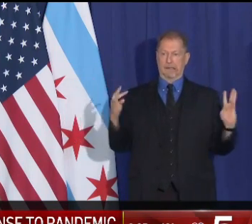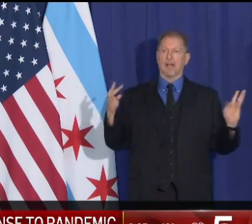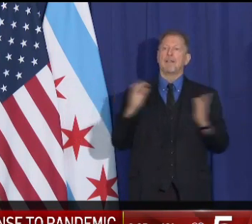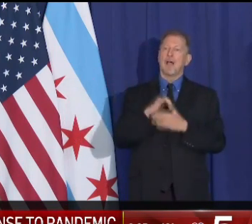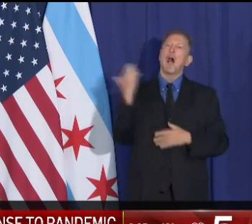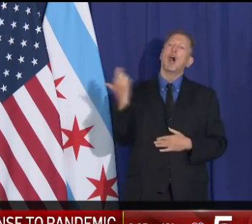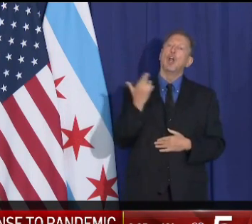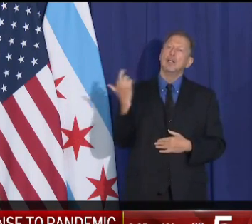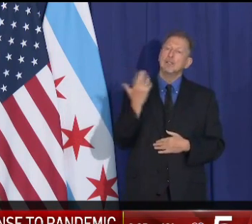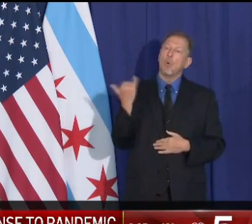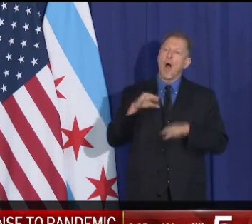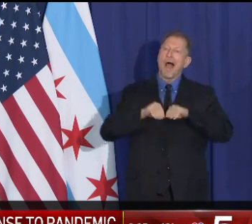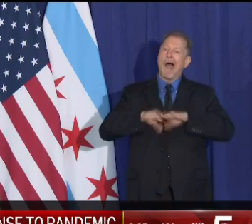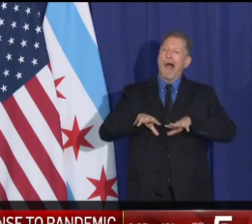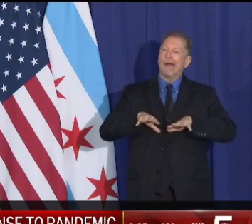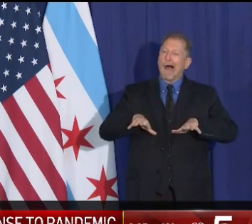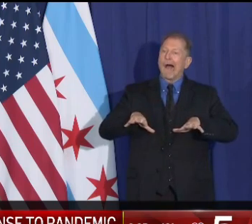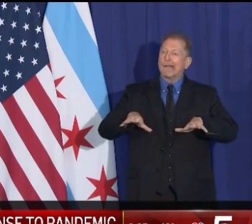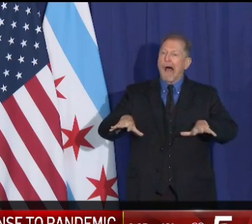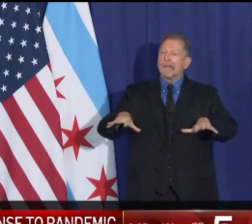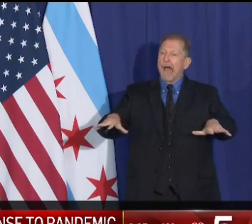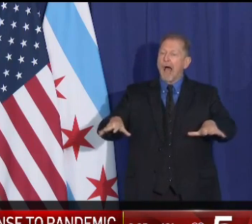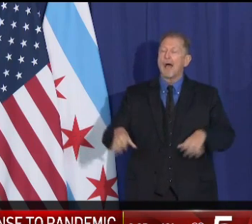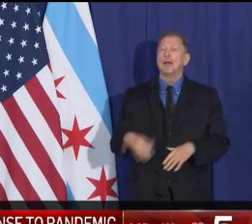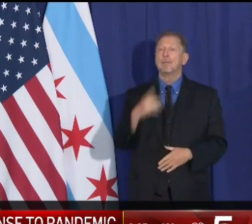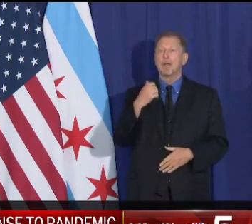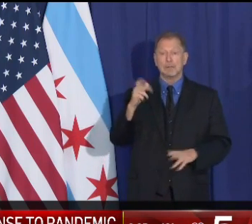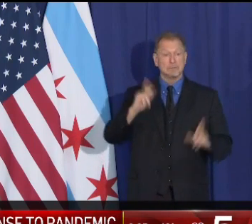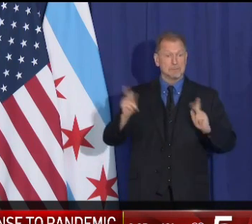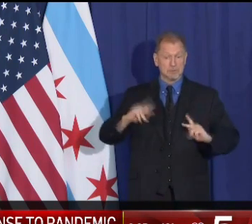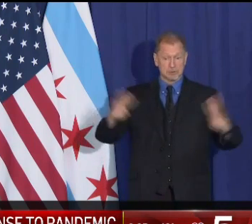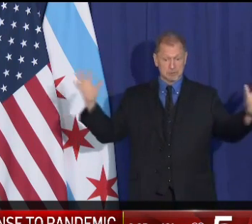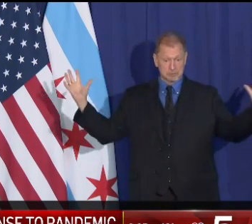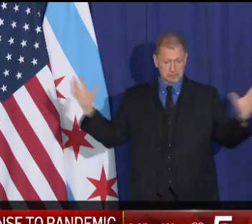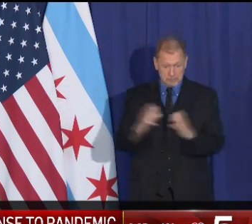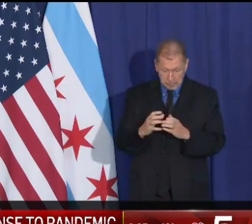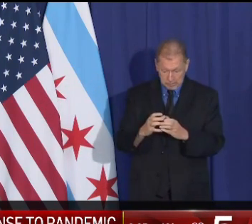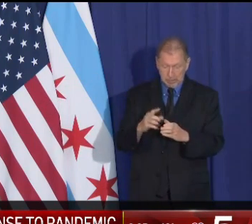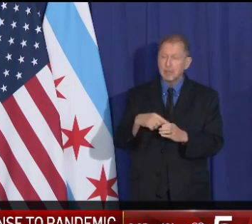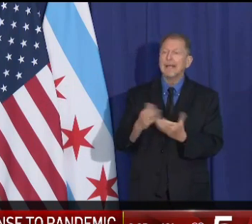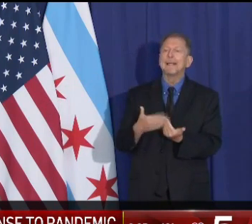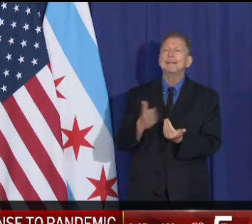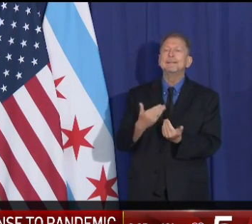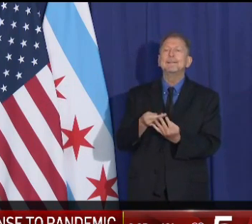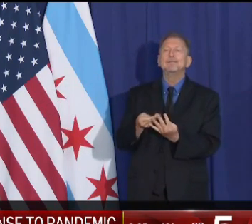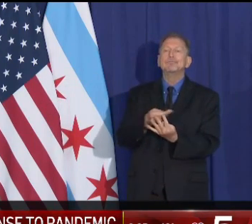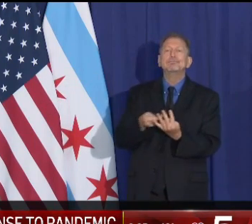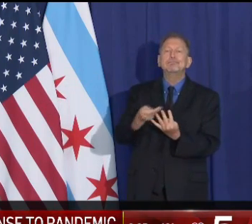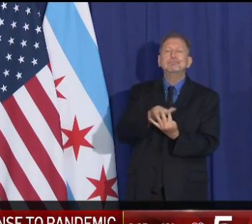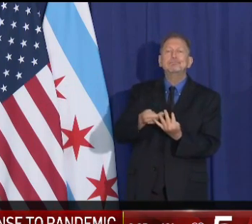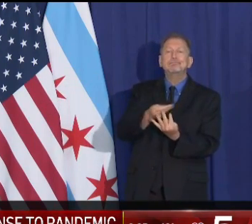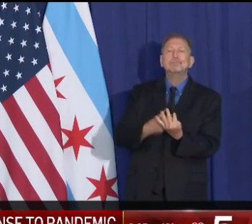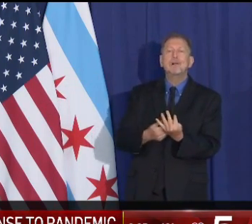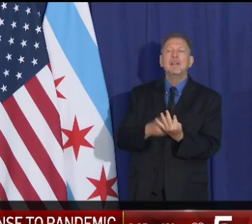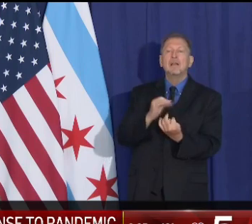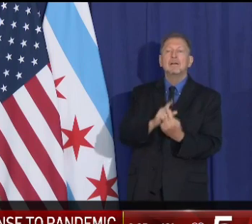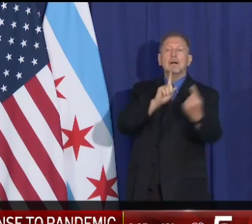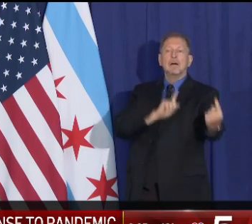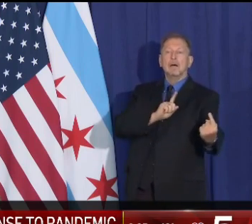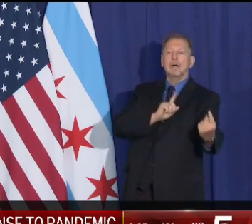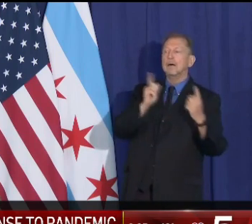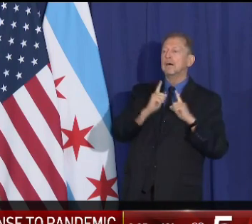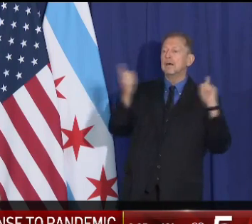is happening. It's because the more people gather, the more opportunity there is for COVID-19 to spread.